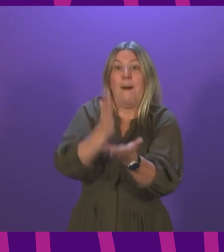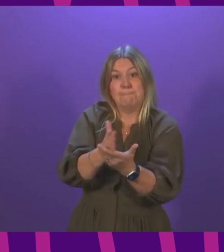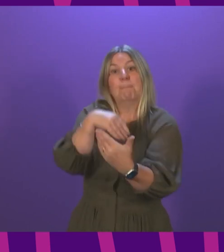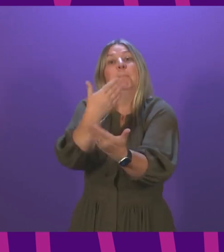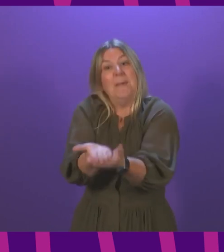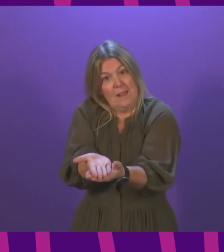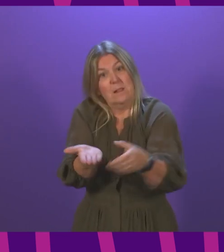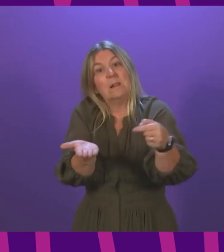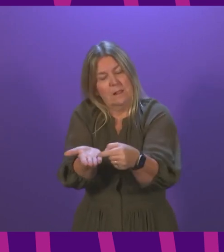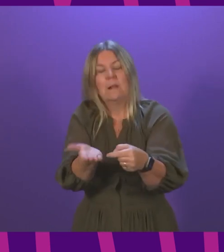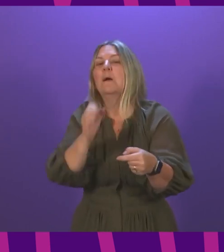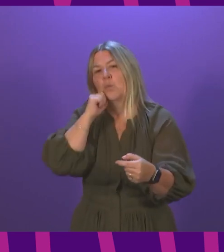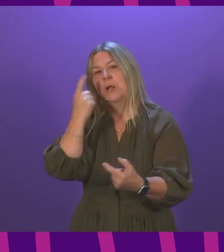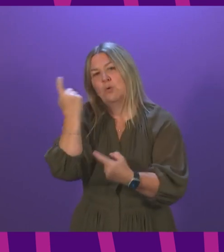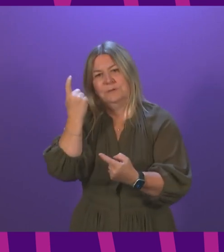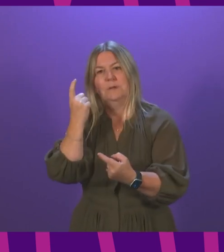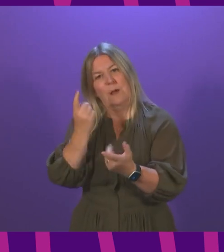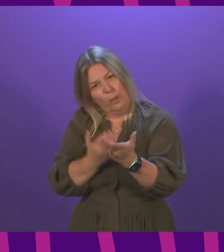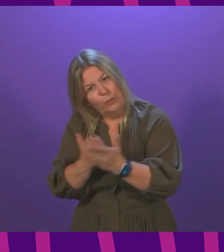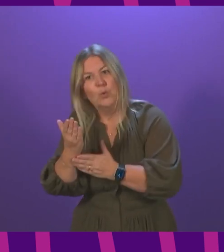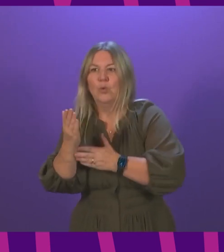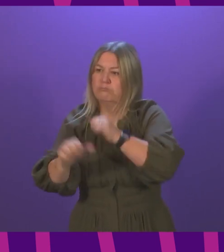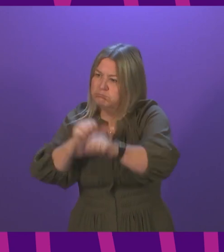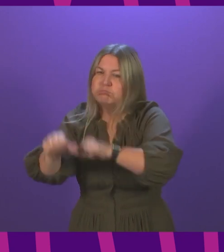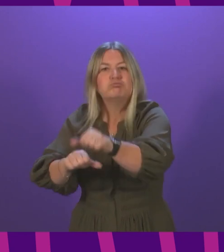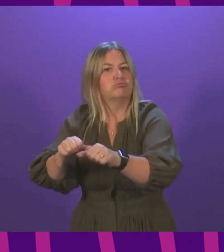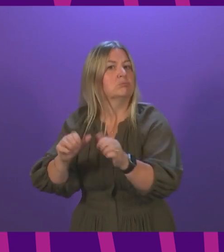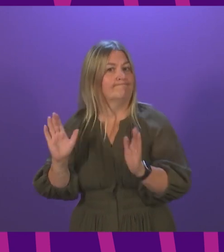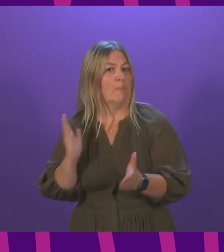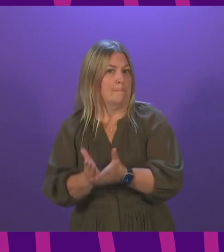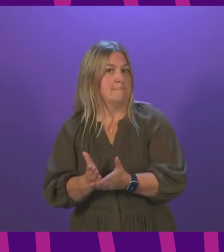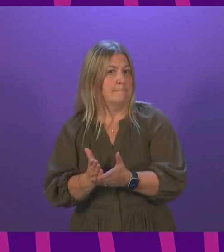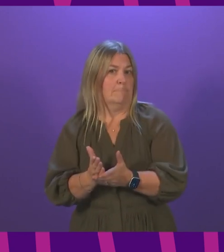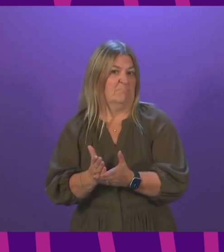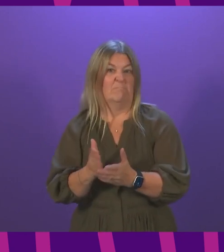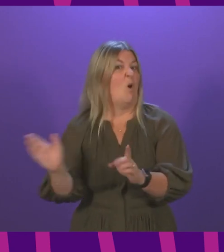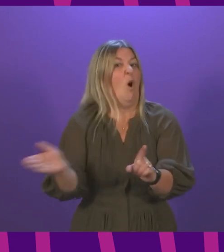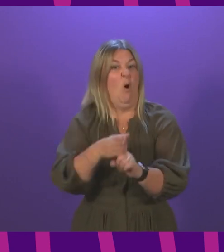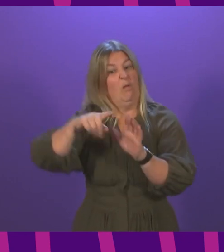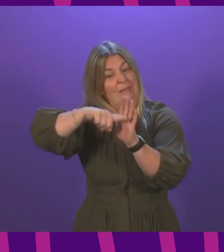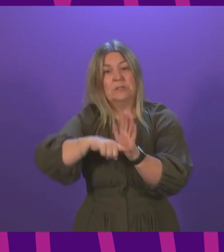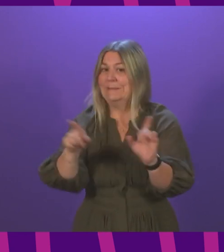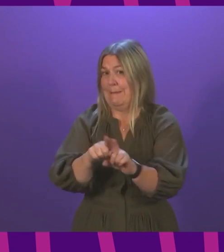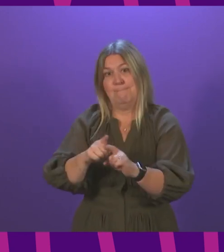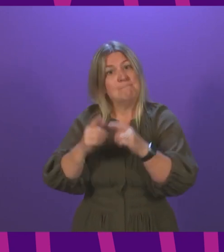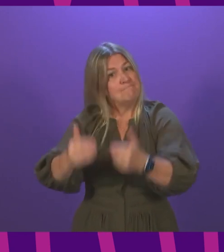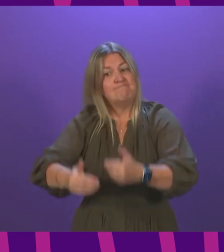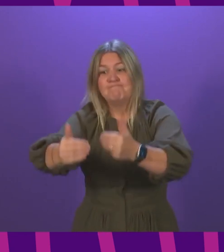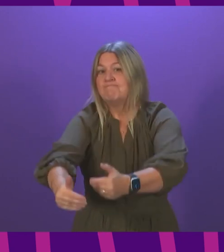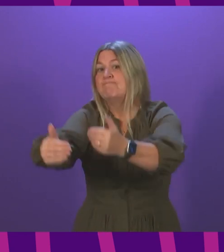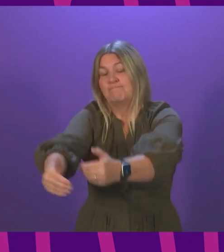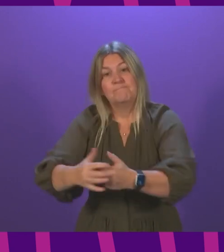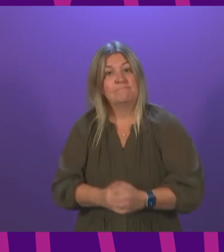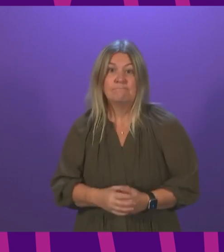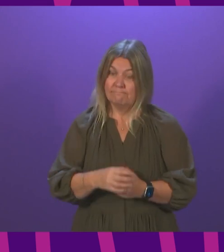will consider that in the normal parliamentary processes that all legislation goes through. I do have an open mind. I hope